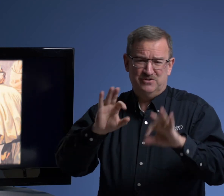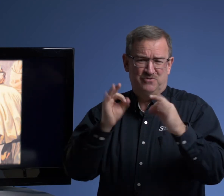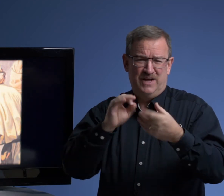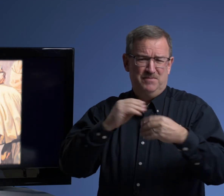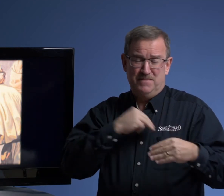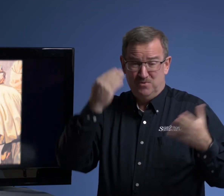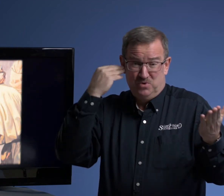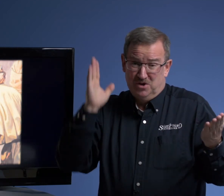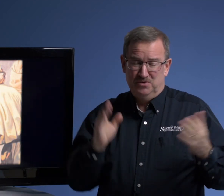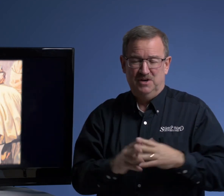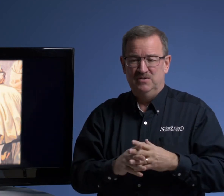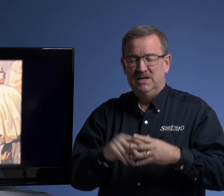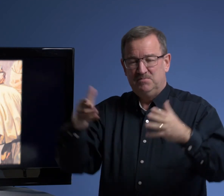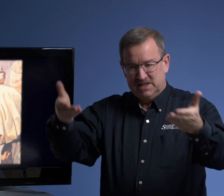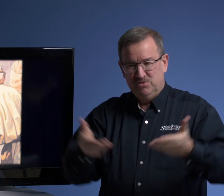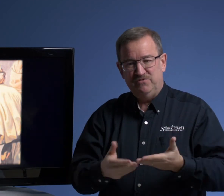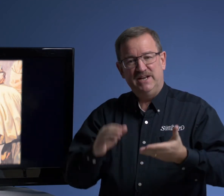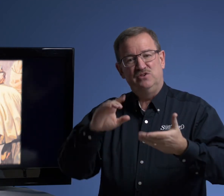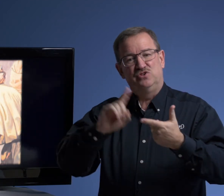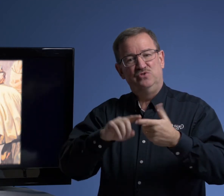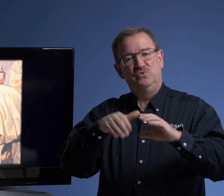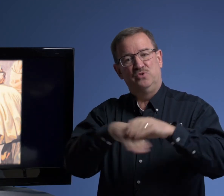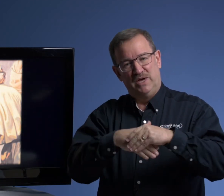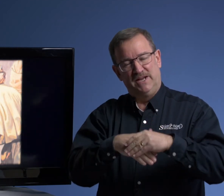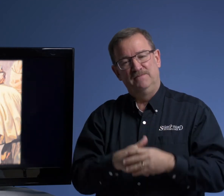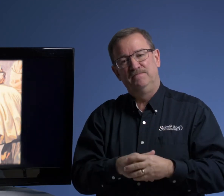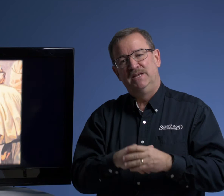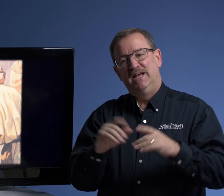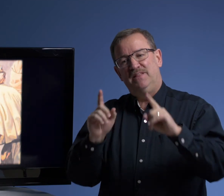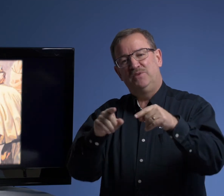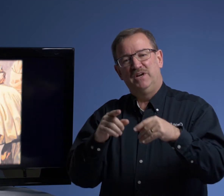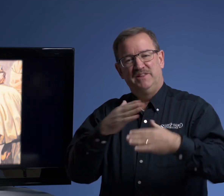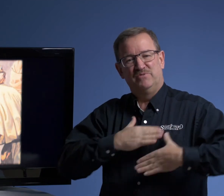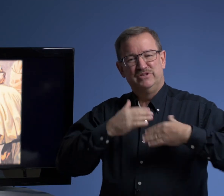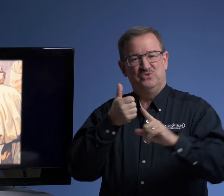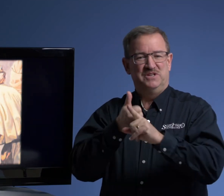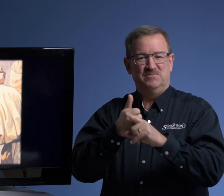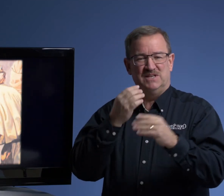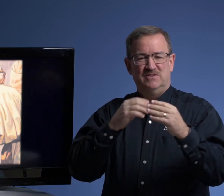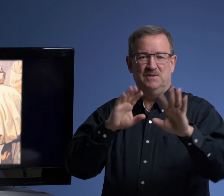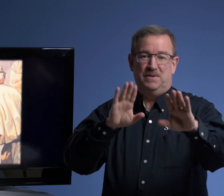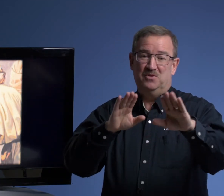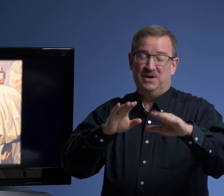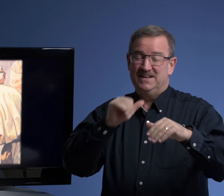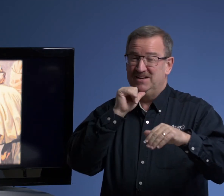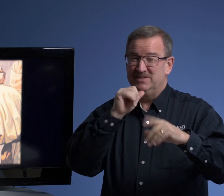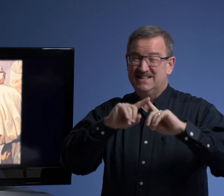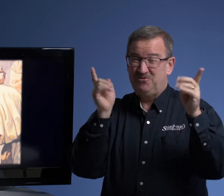or family member. We don't know, but they were invited to the wedding and they went and they were enjoying themselves. And by the way, it was different